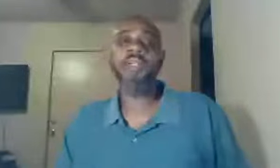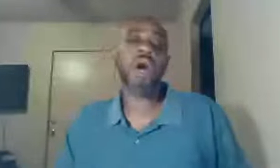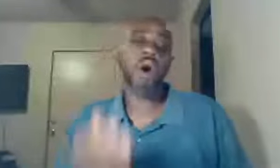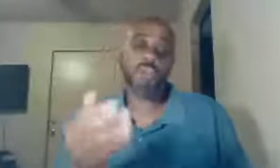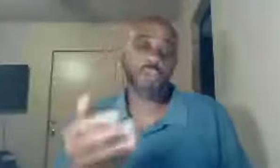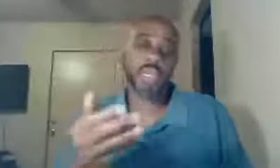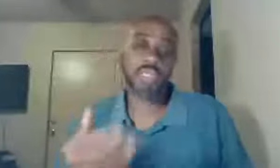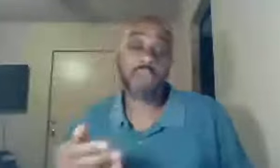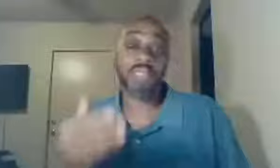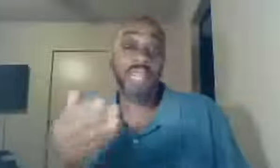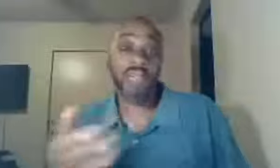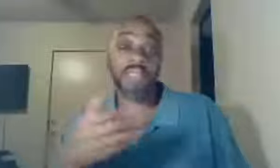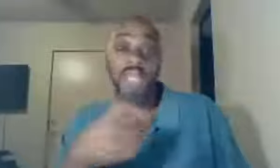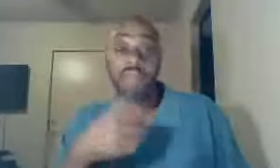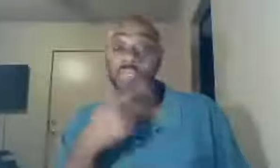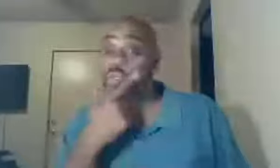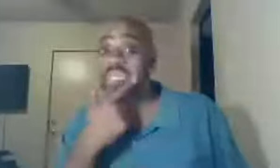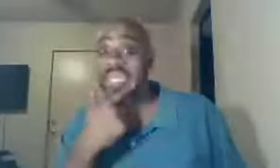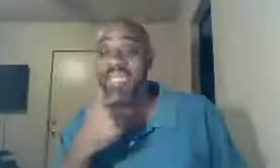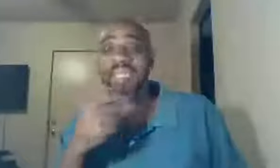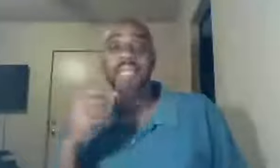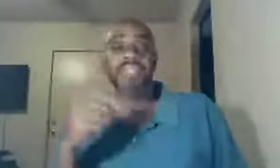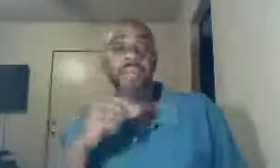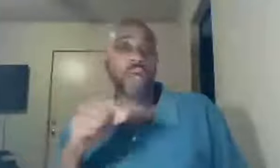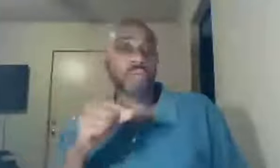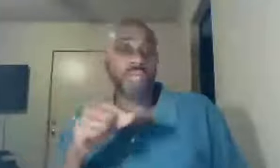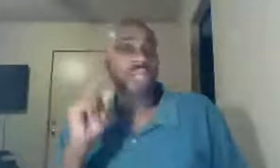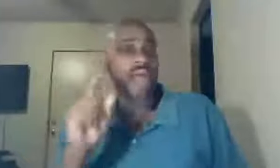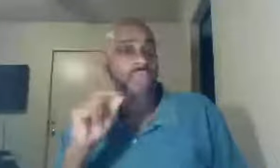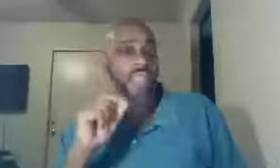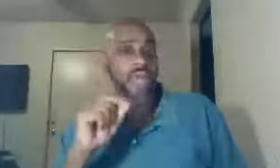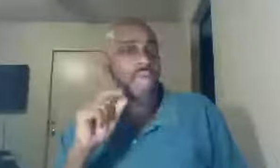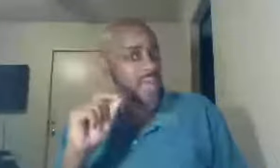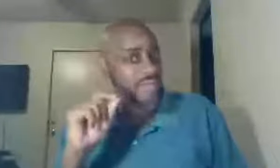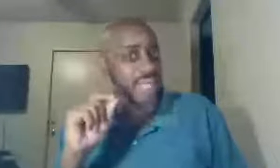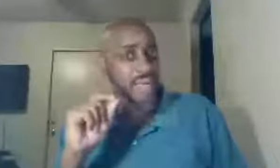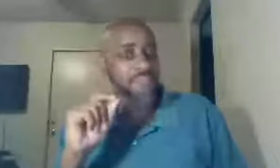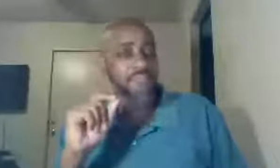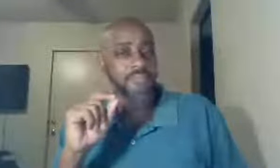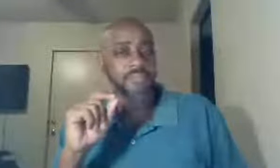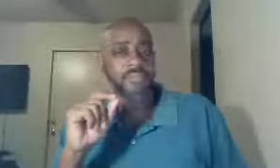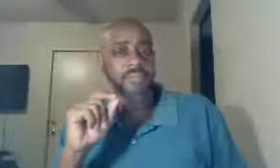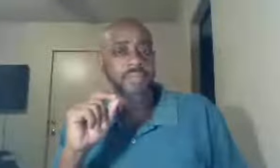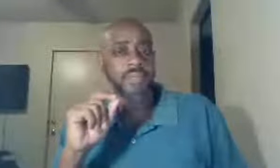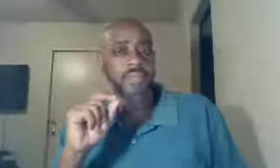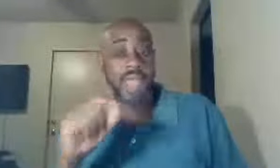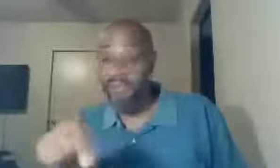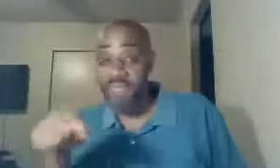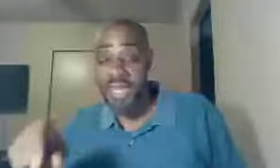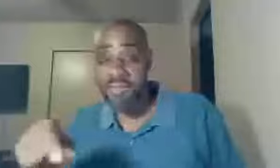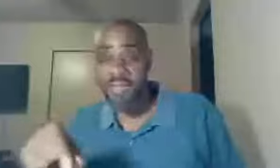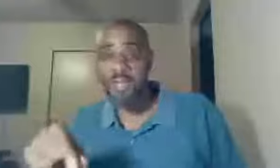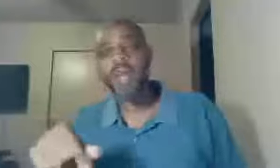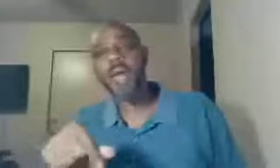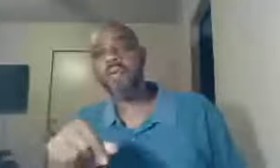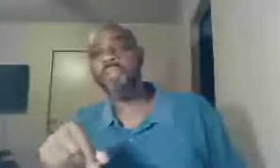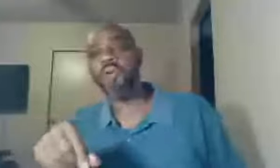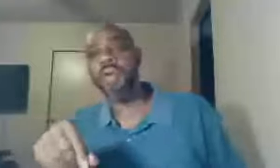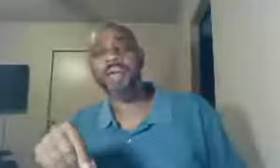no, are you trying to tell me, that every time, you needed someone, to be there, I was there every time, every time, well, you know pastor,